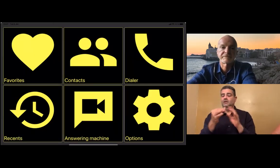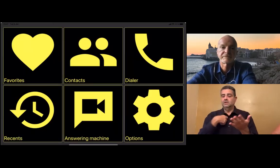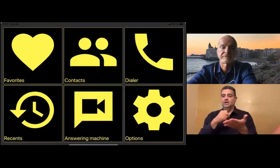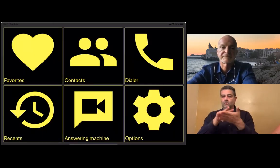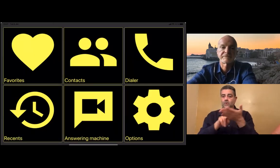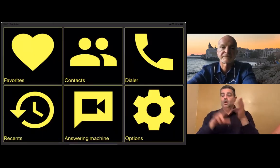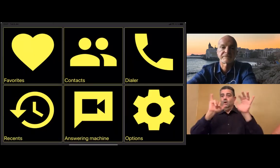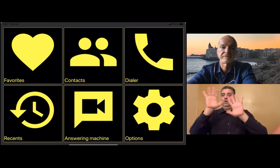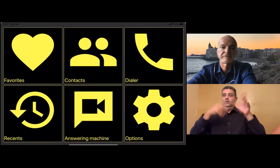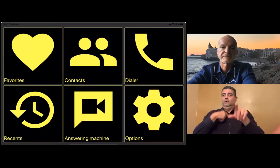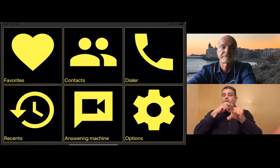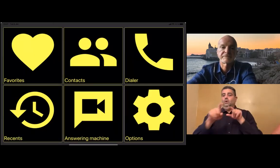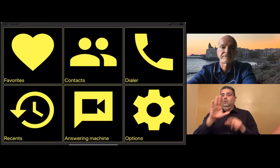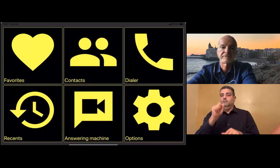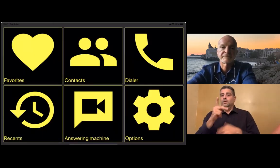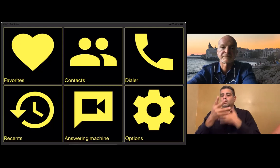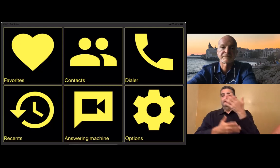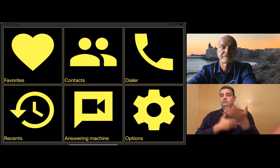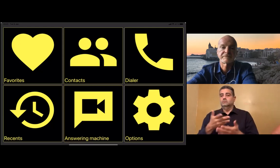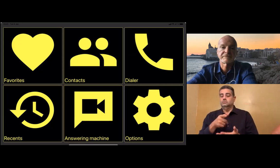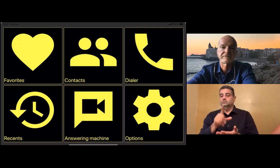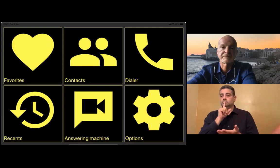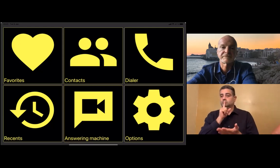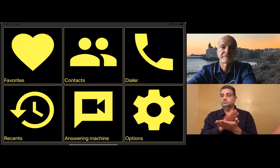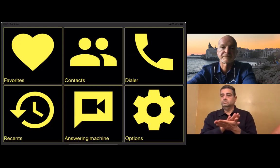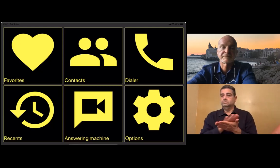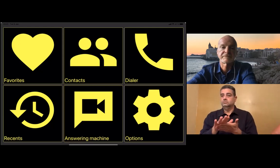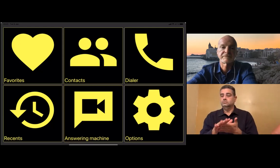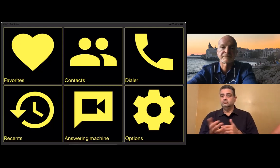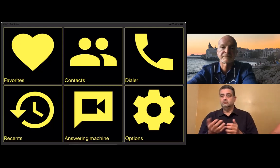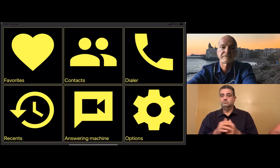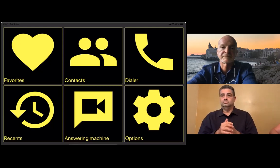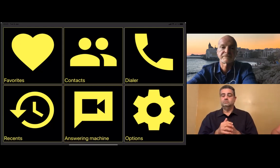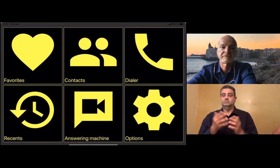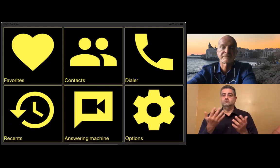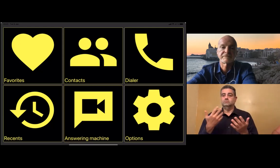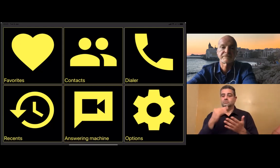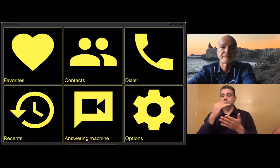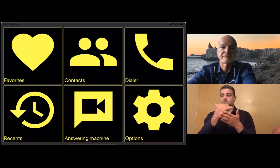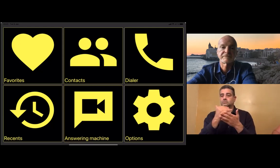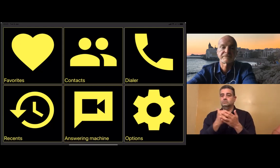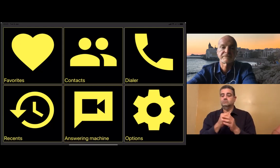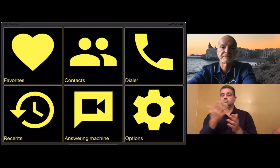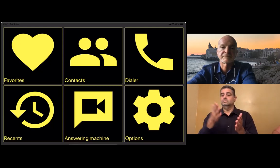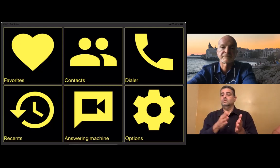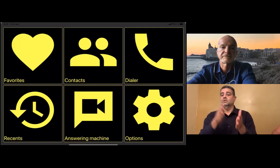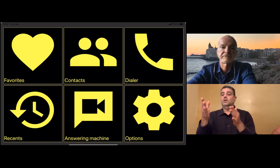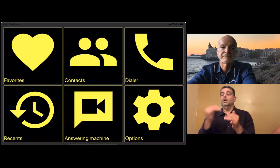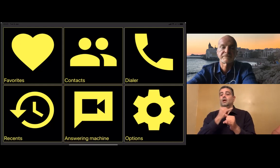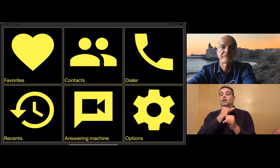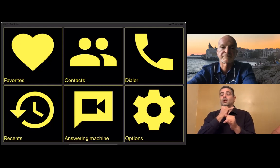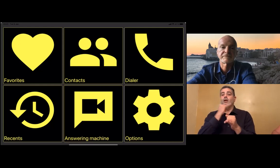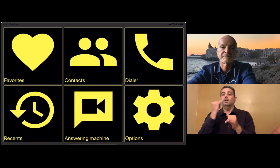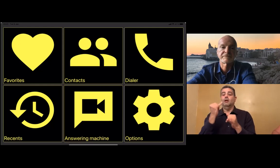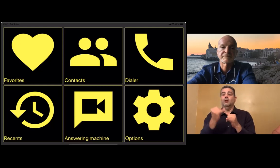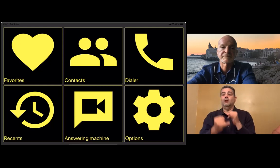able to answer my calls. 911 can leave a message and I can read it and move forward with whatever I need to do. So it's a nice option